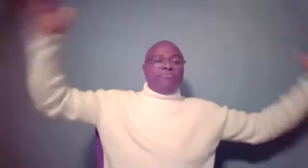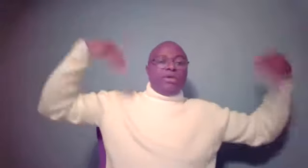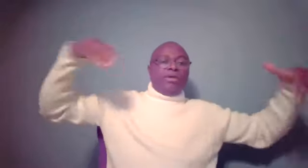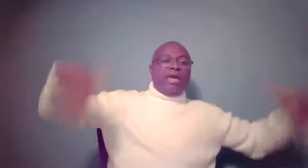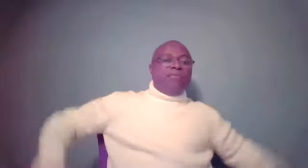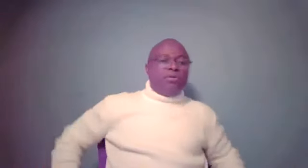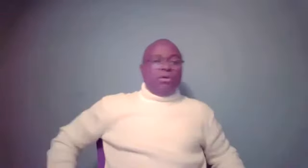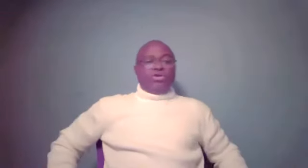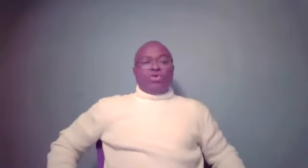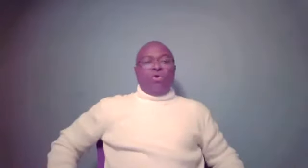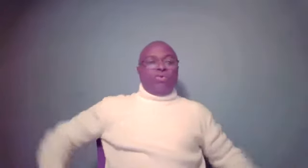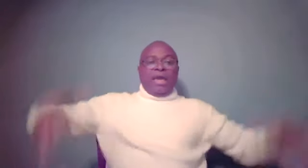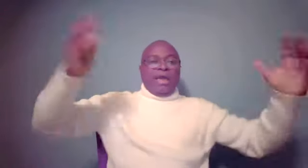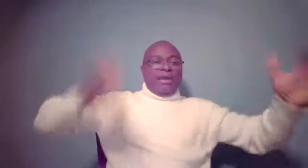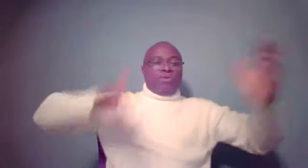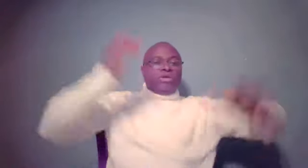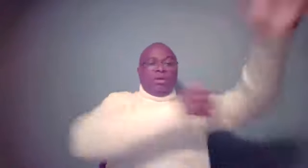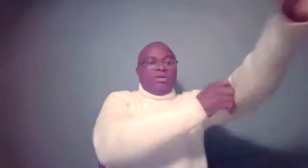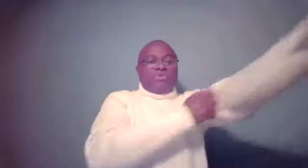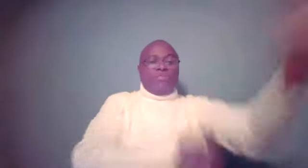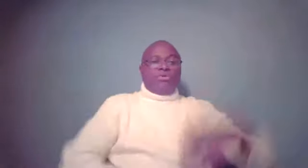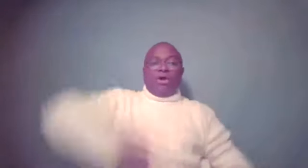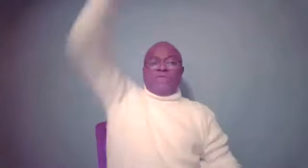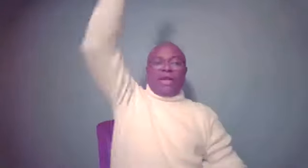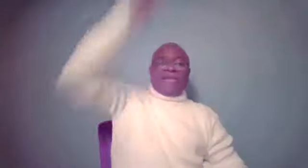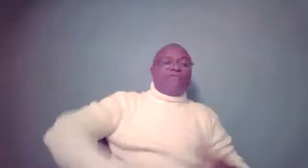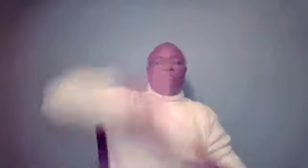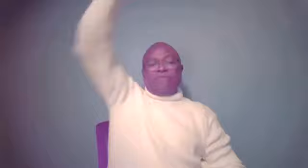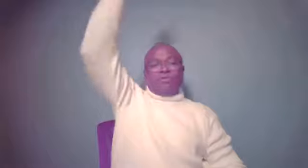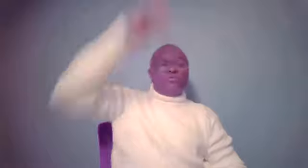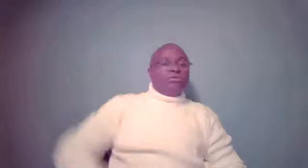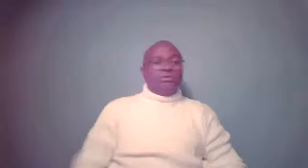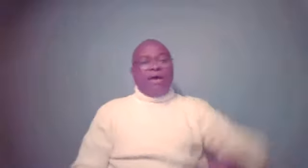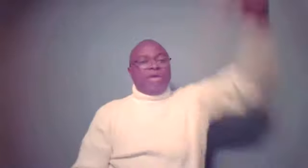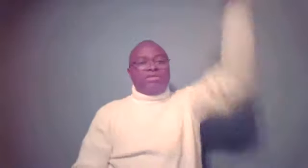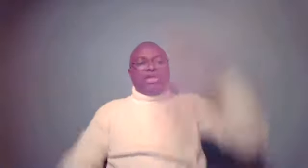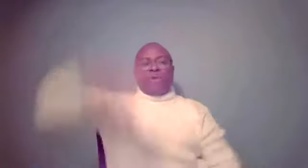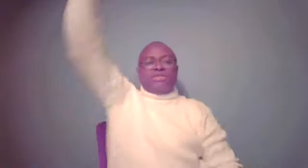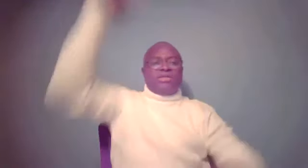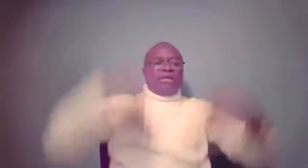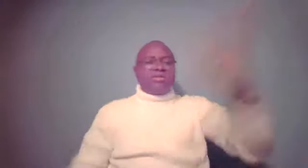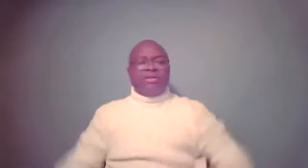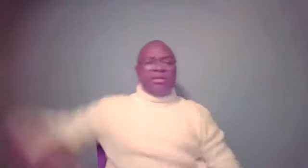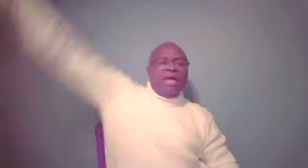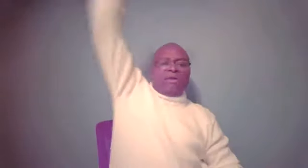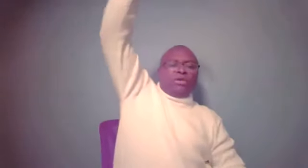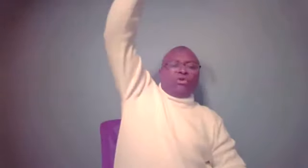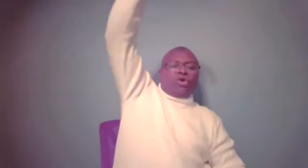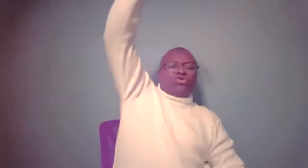lay on a stone, and there was, he dreamt of a ladder from heaven to down. Angels were ascending and descending, and the Lord stood